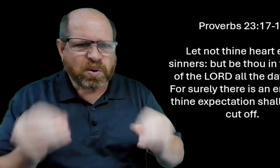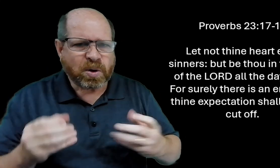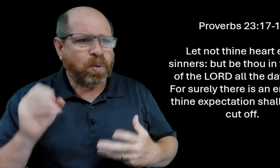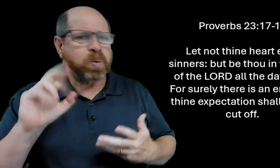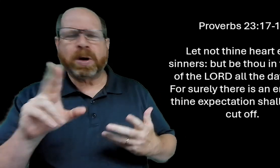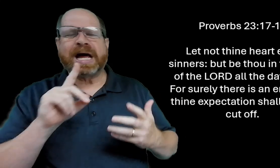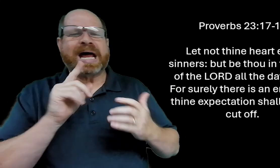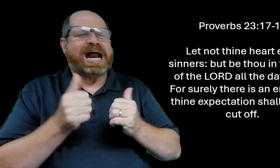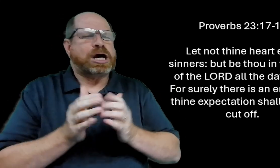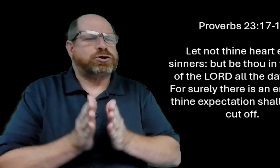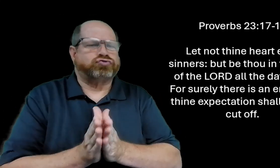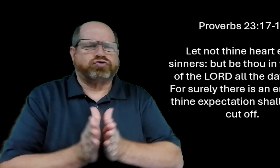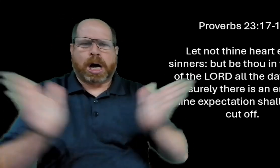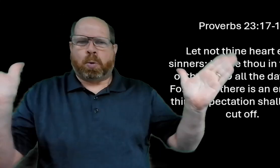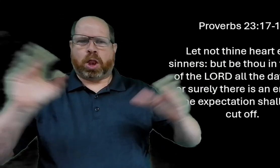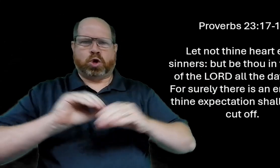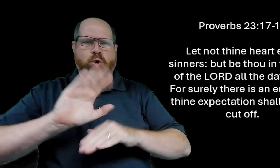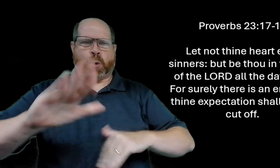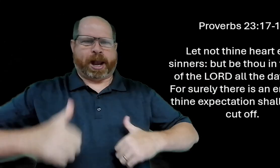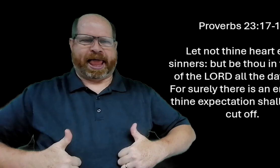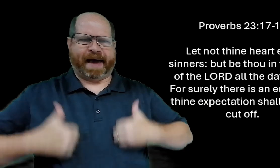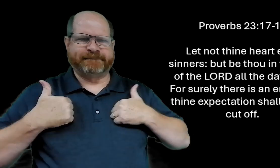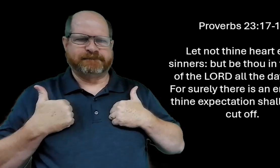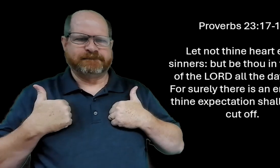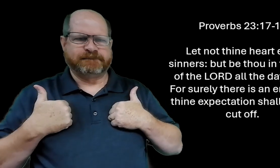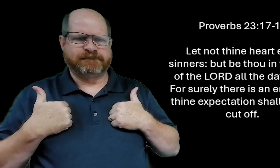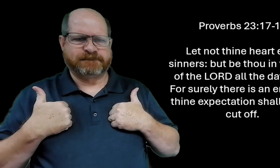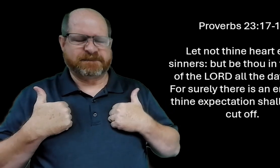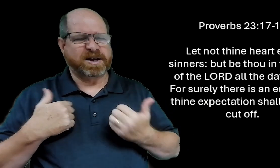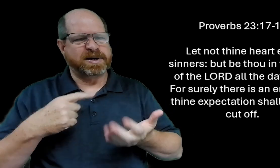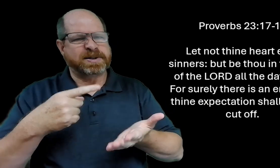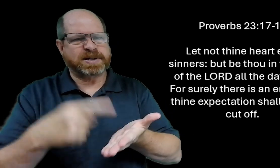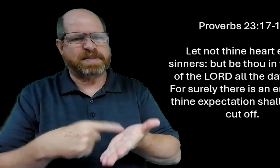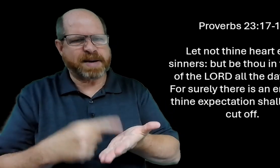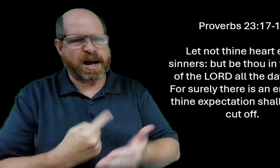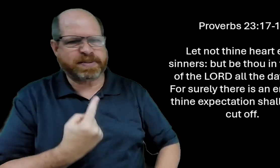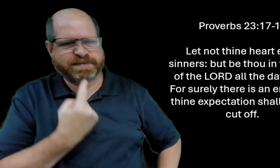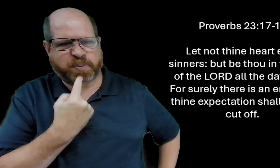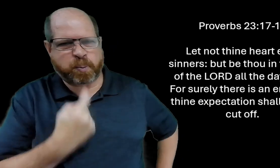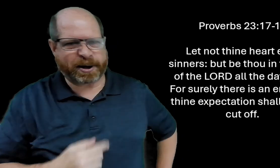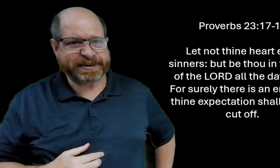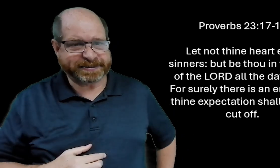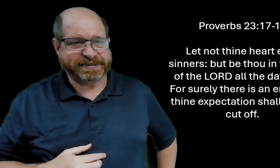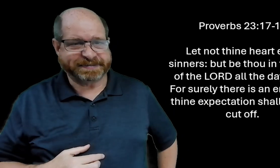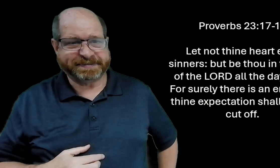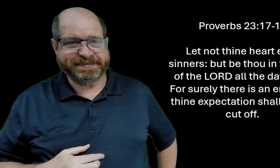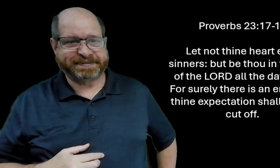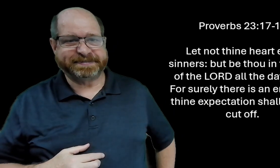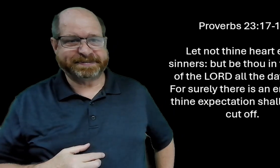or maybe you're not having a lot of friends or there's different things happening in your life and you can be disappointed